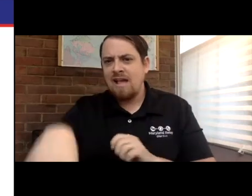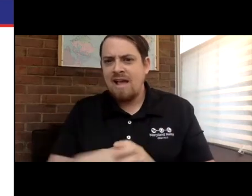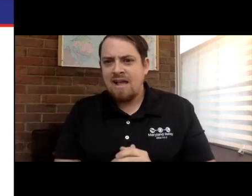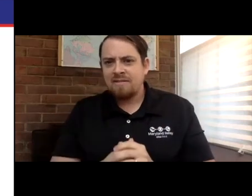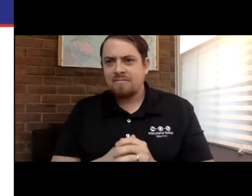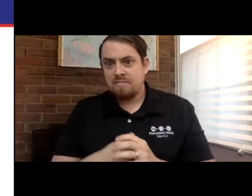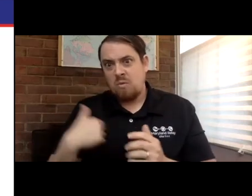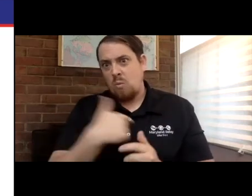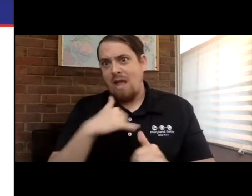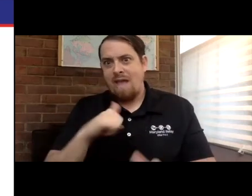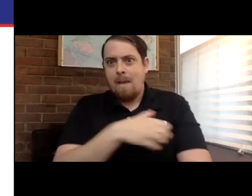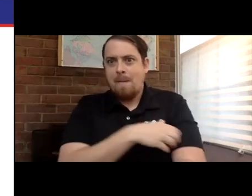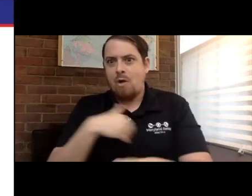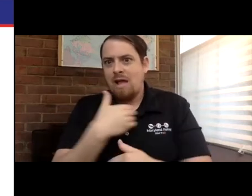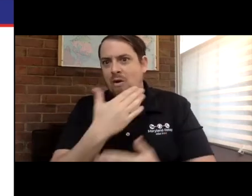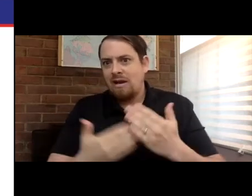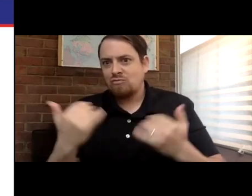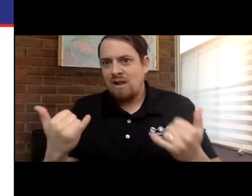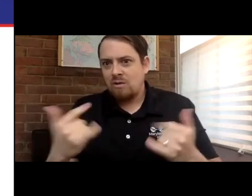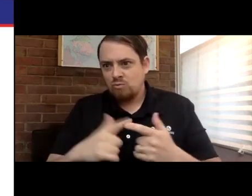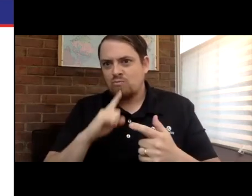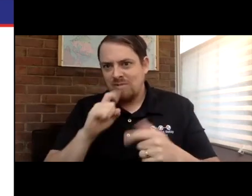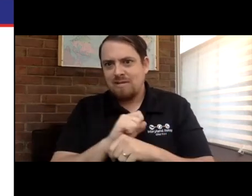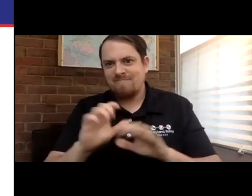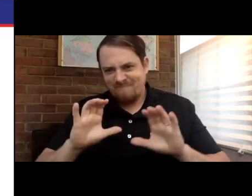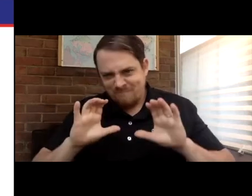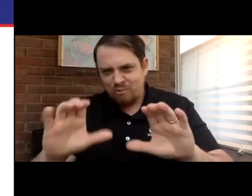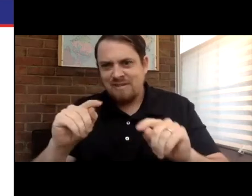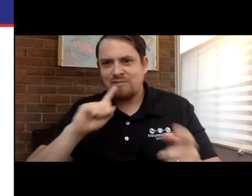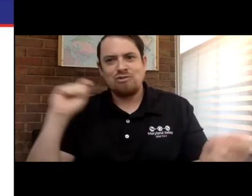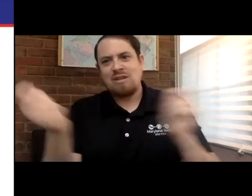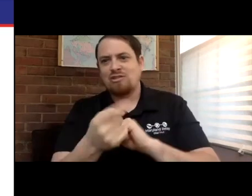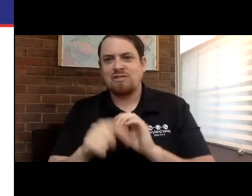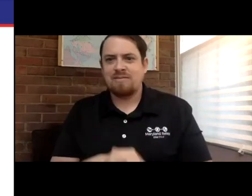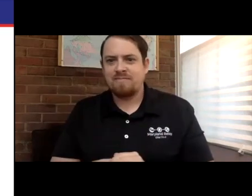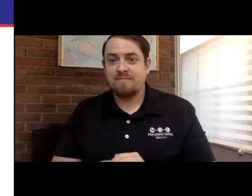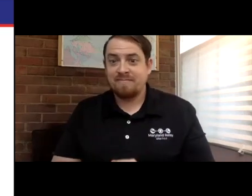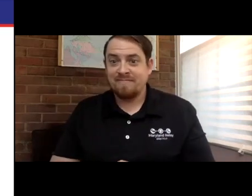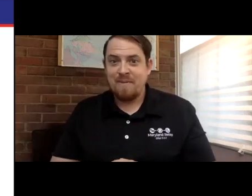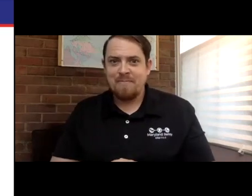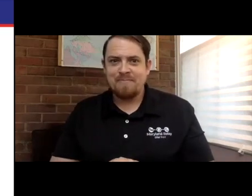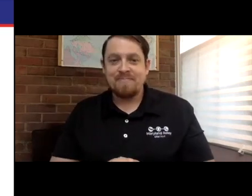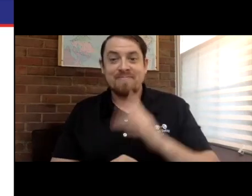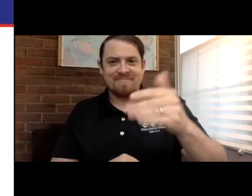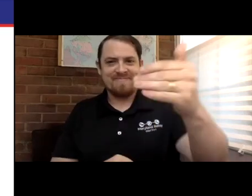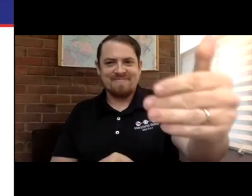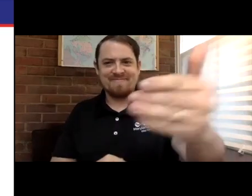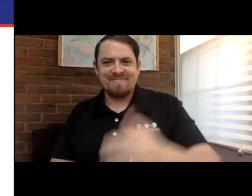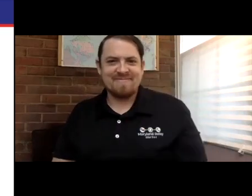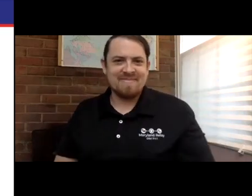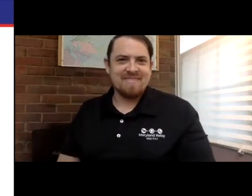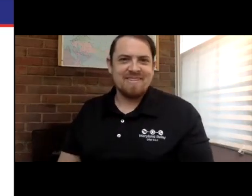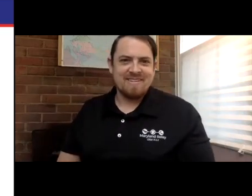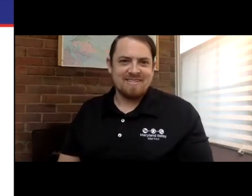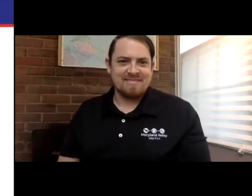So we want to work together to change that. We have the power in our hands right now to really push for this change and for this